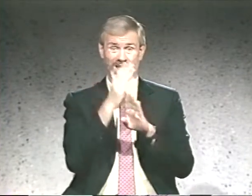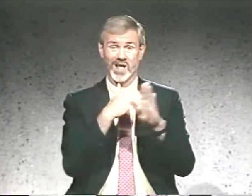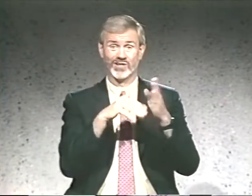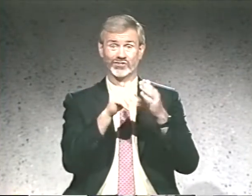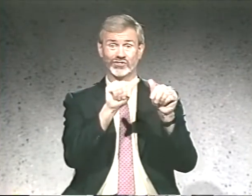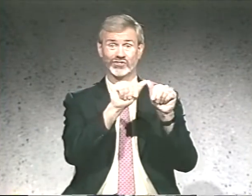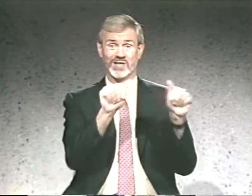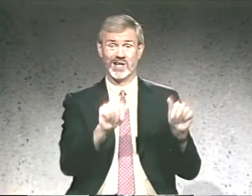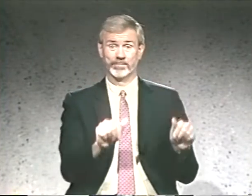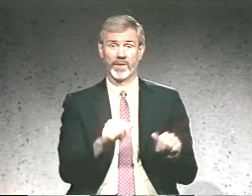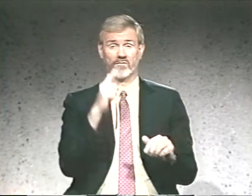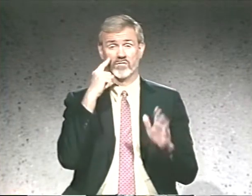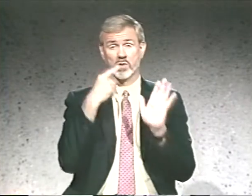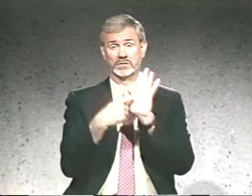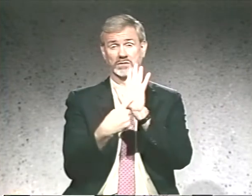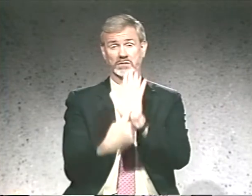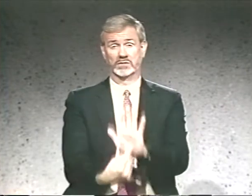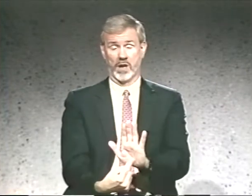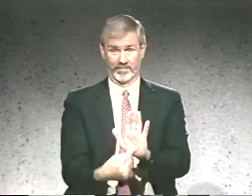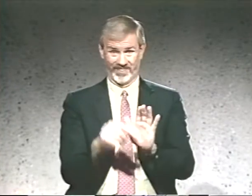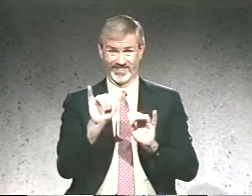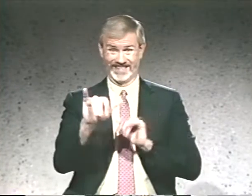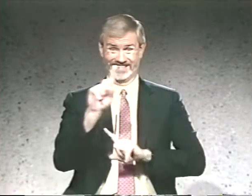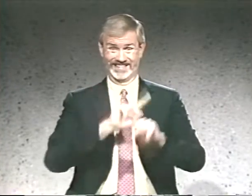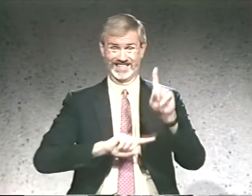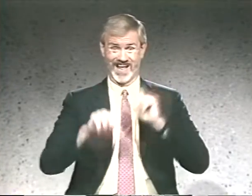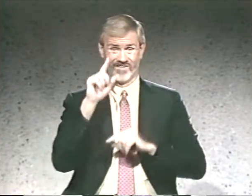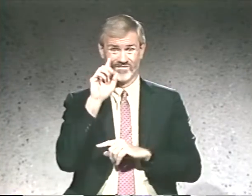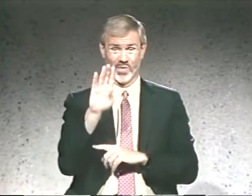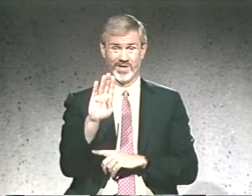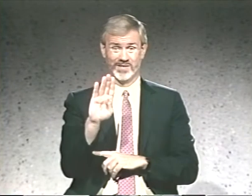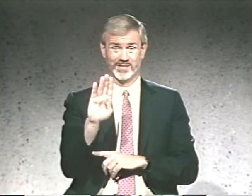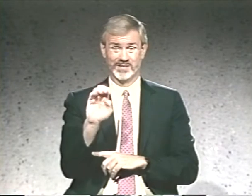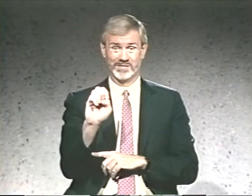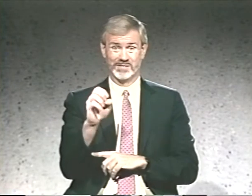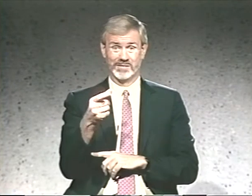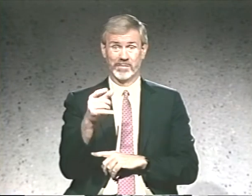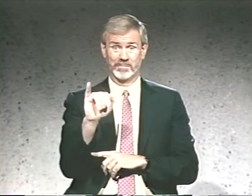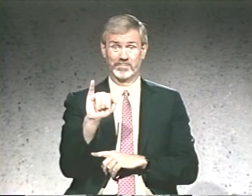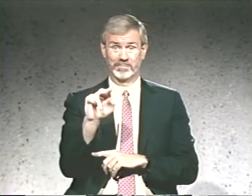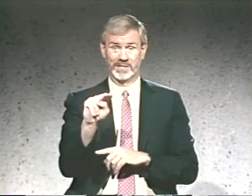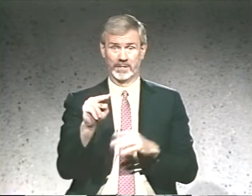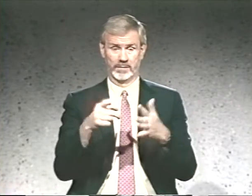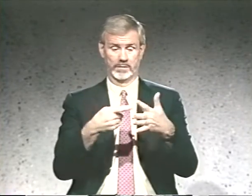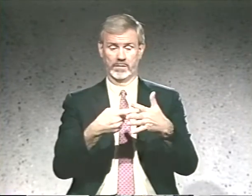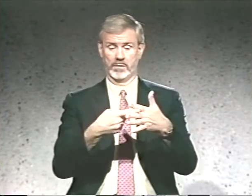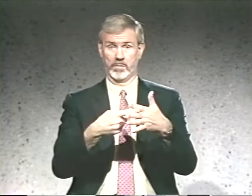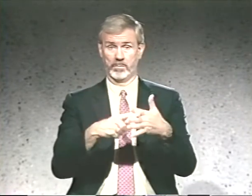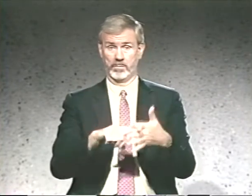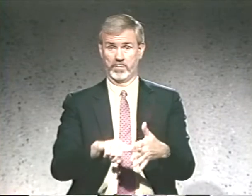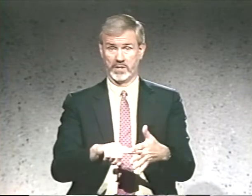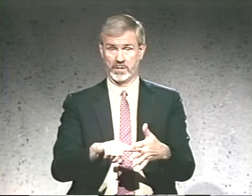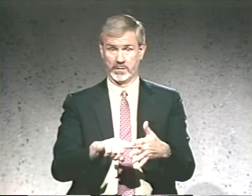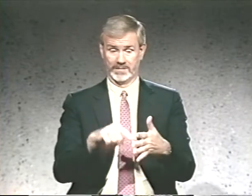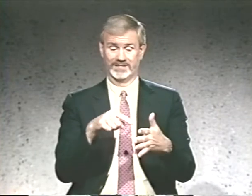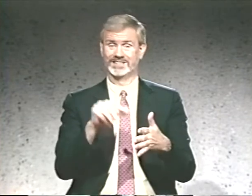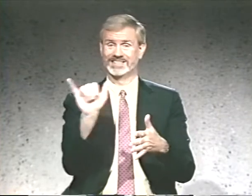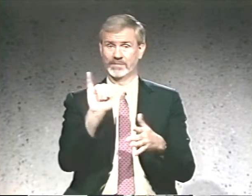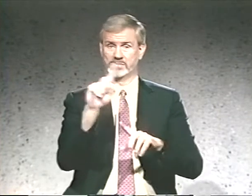for a handshape. For example, this is the sign for begin. It is